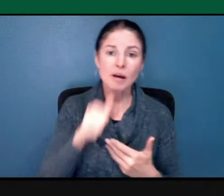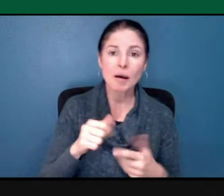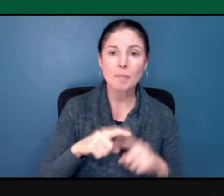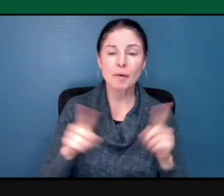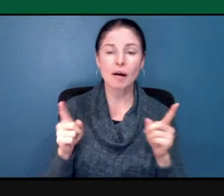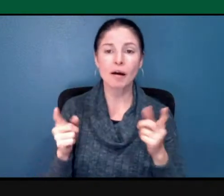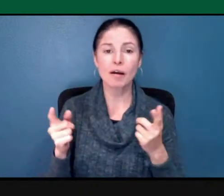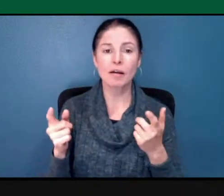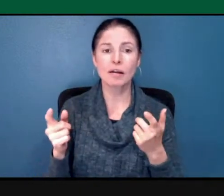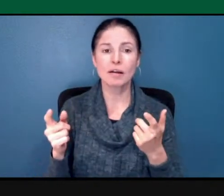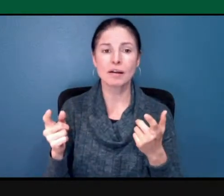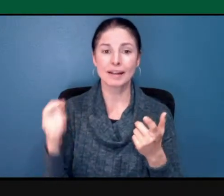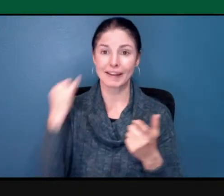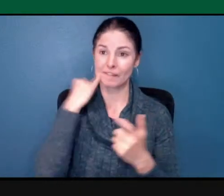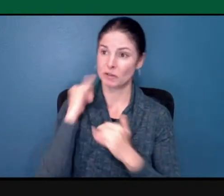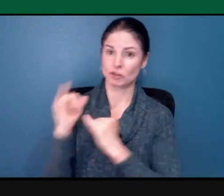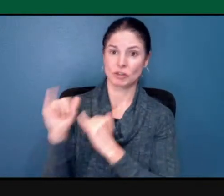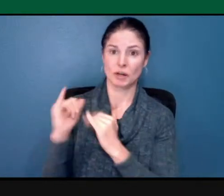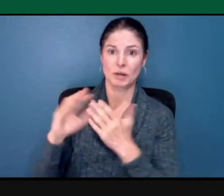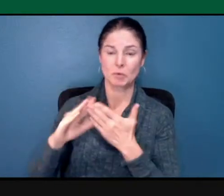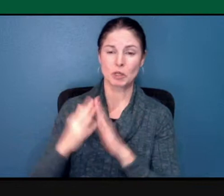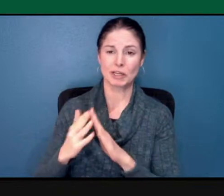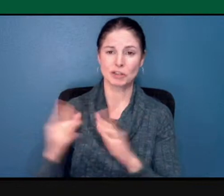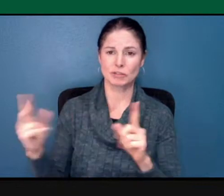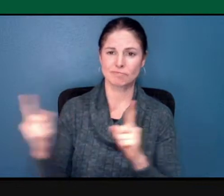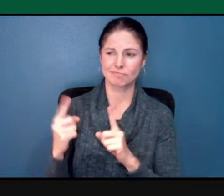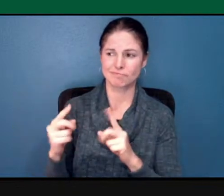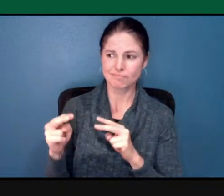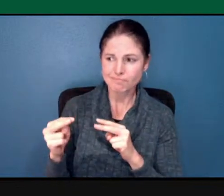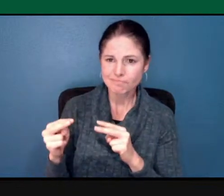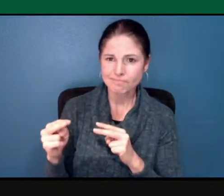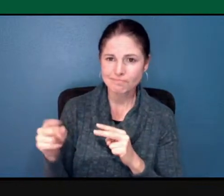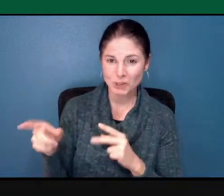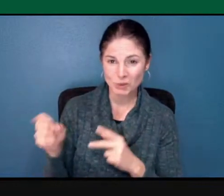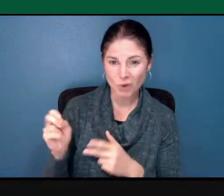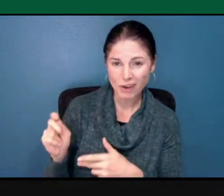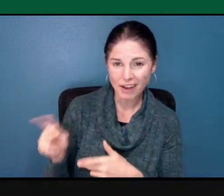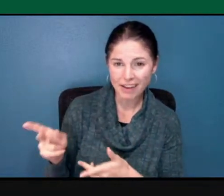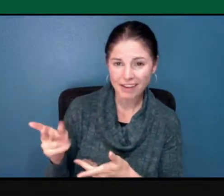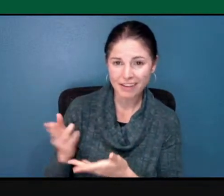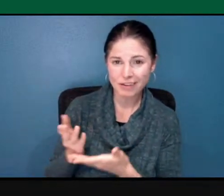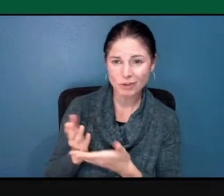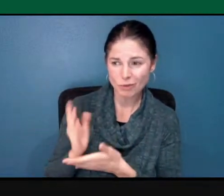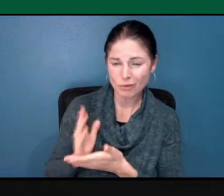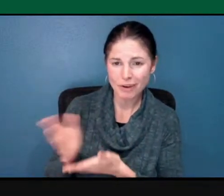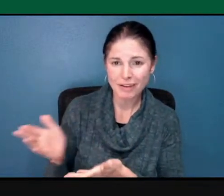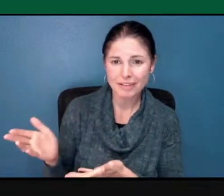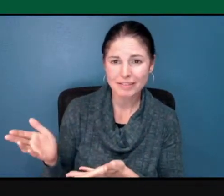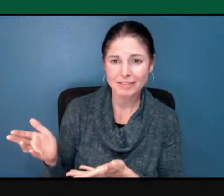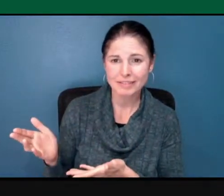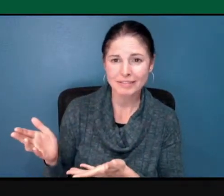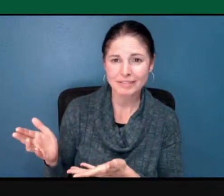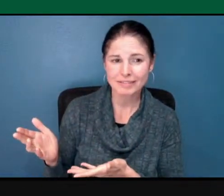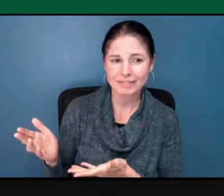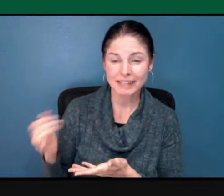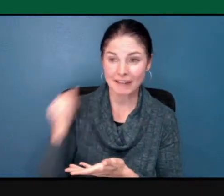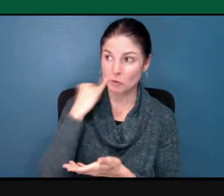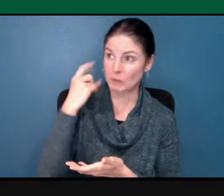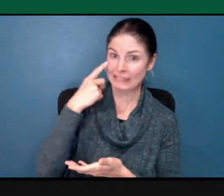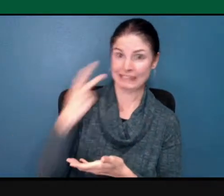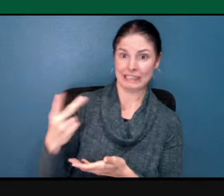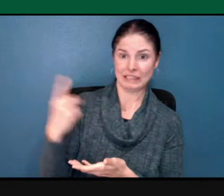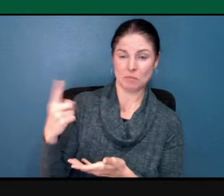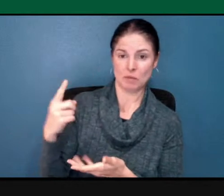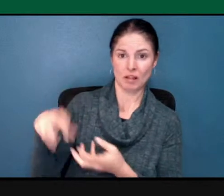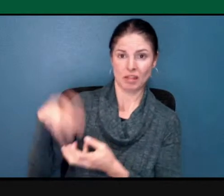are you okay? If you see something, try to act. That those words and actions go